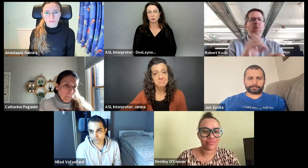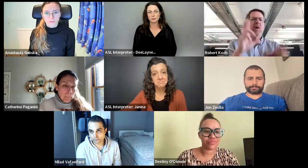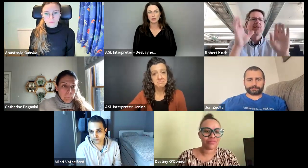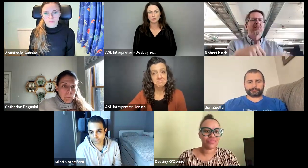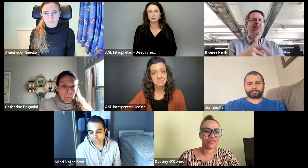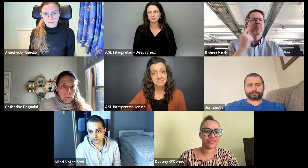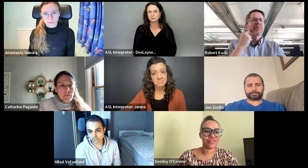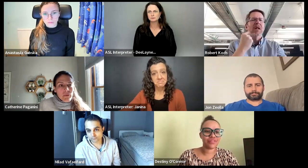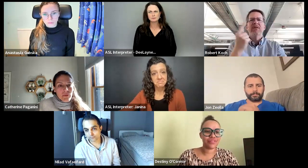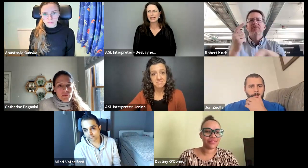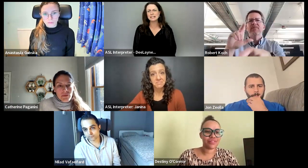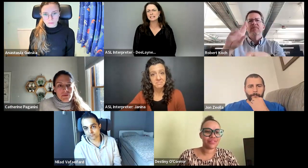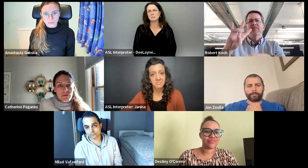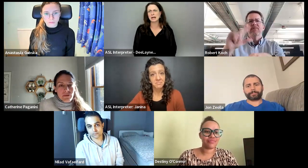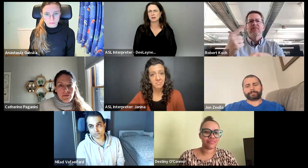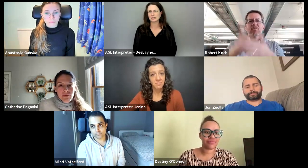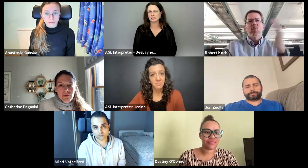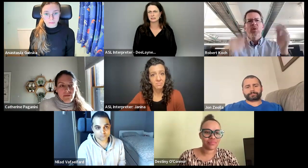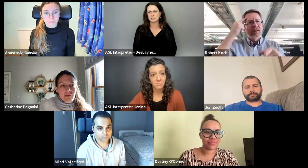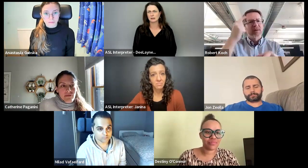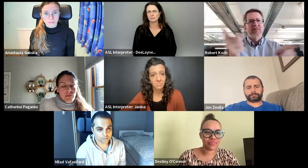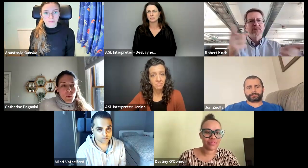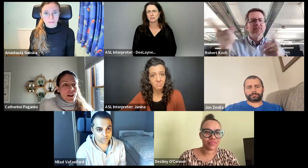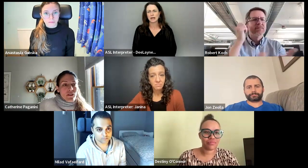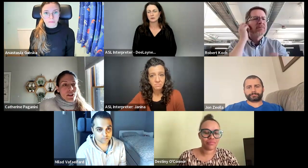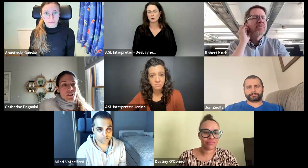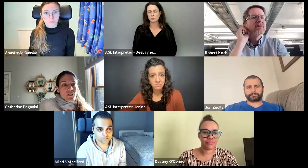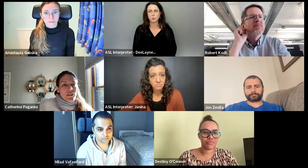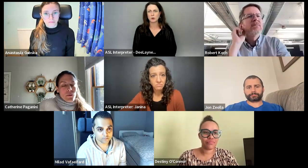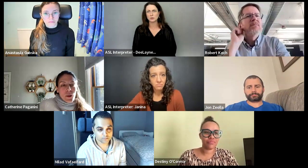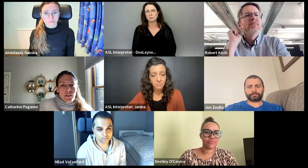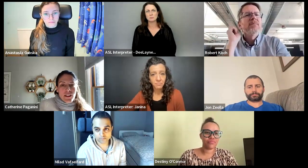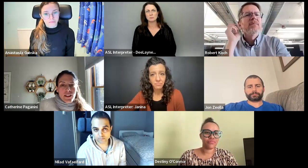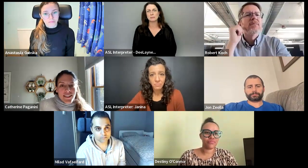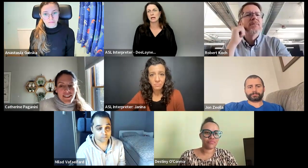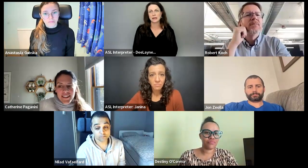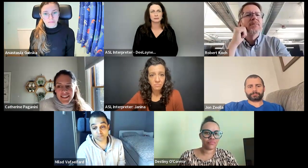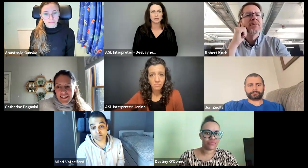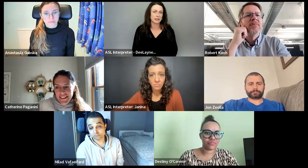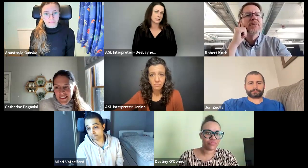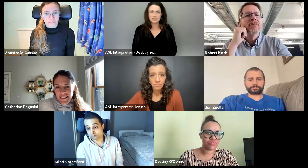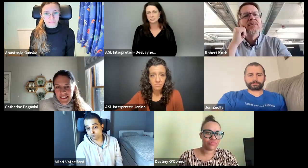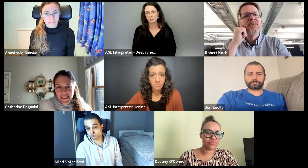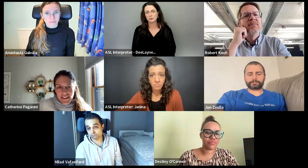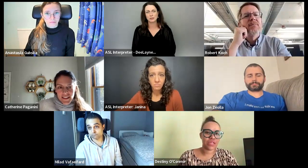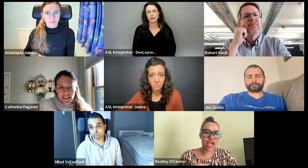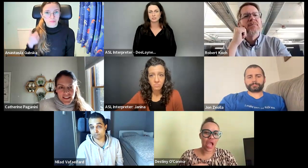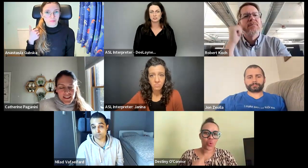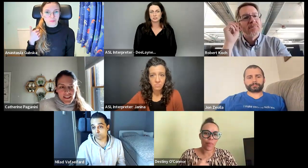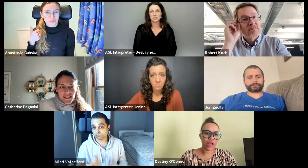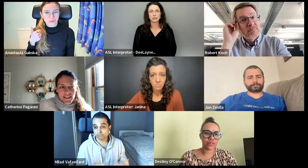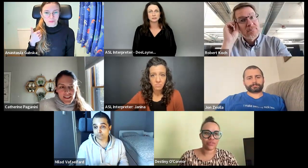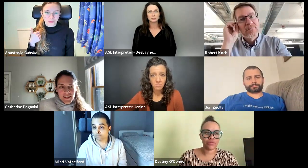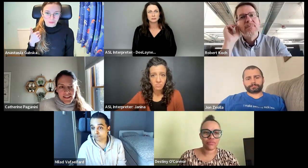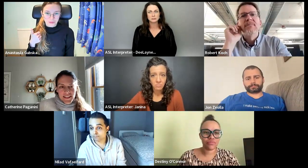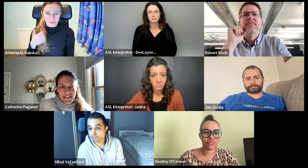could include them that way. I mean, it doesn't matter. It's, it's, um, whatever, what do you, a lot and Anastasia, what do you think? I'm